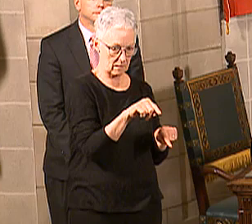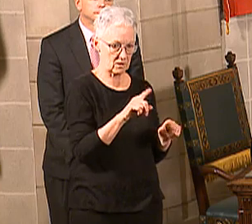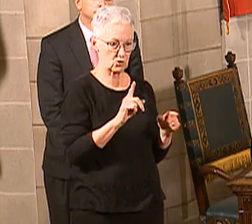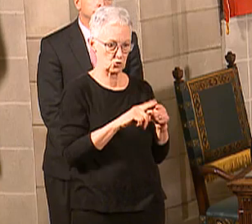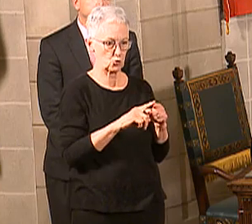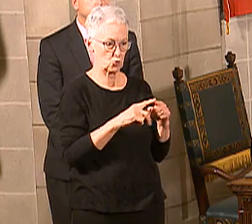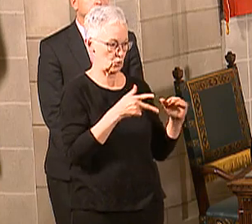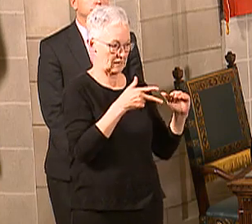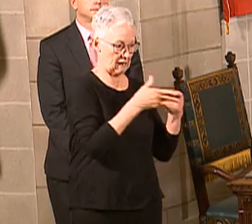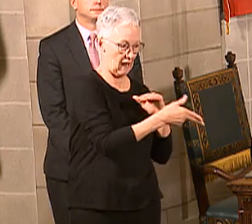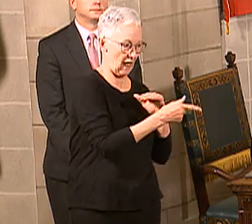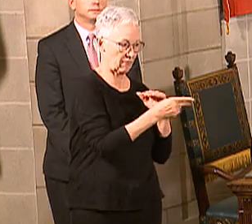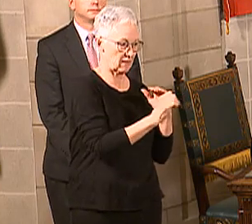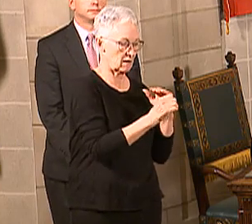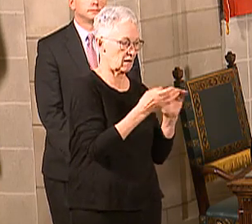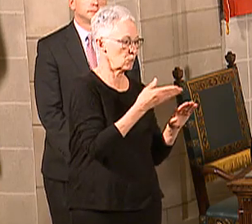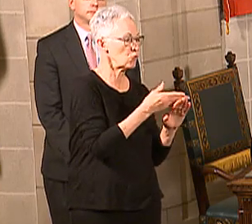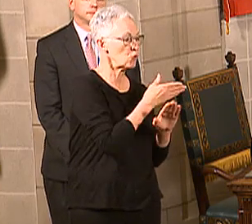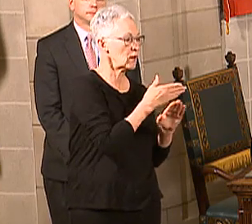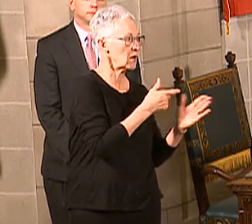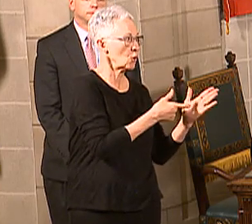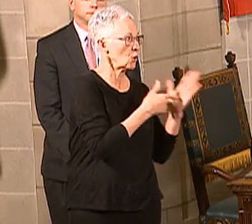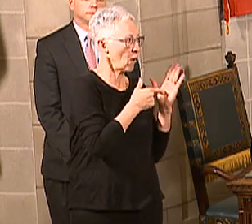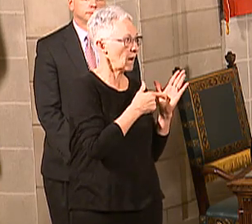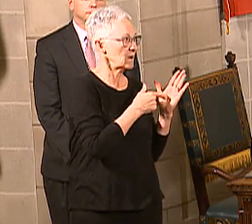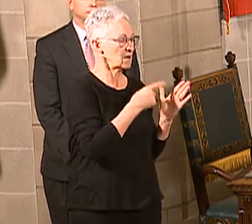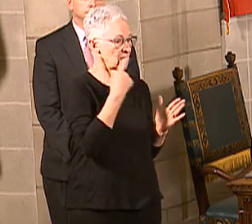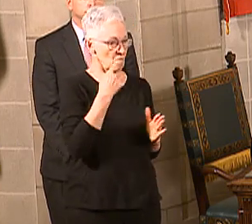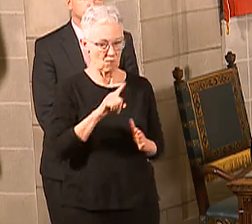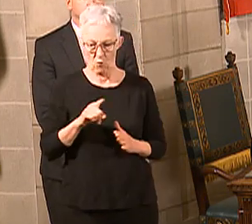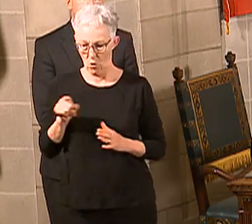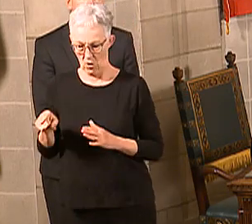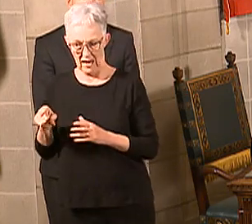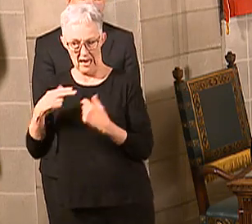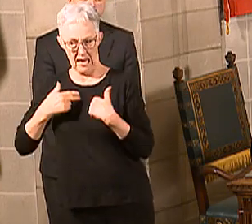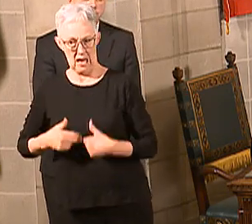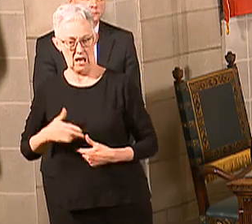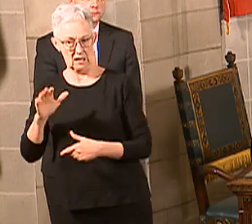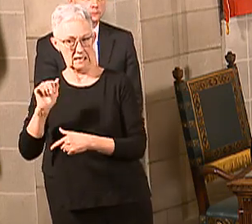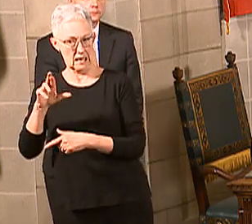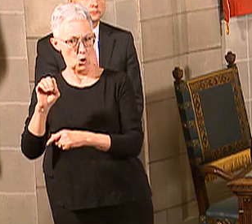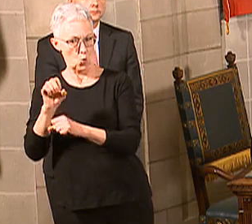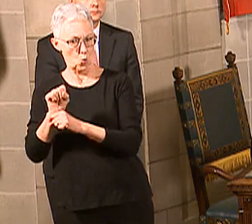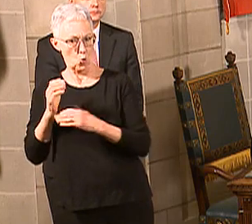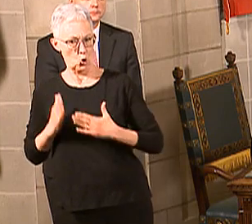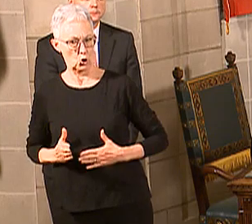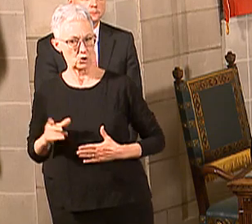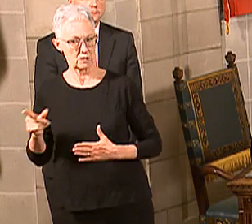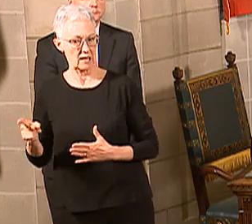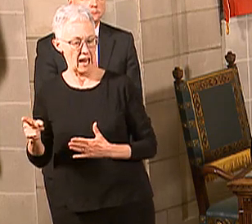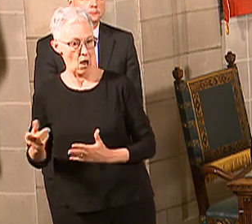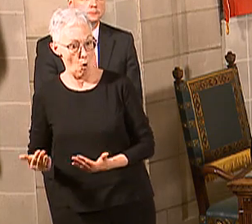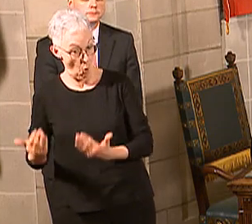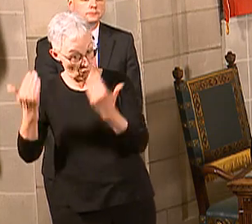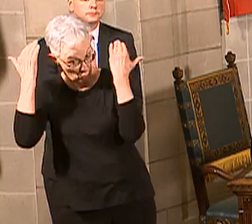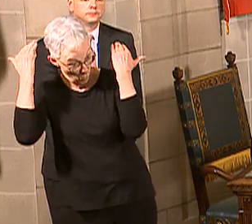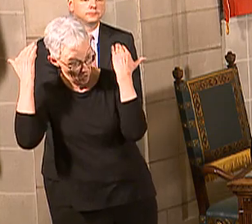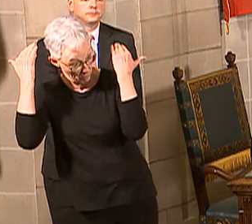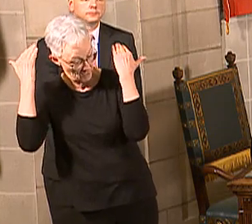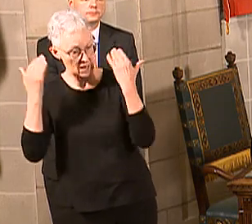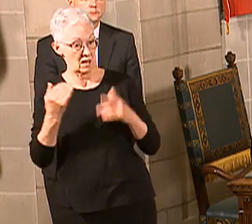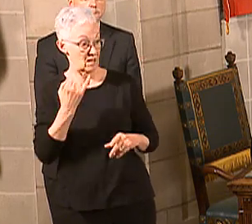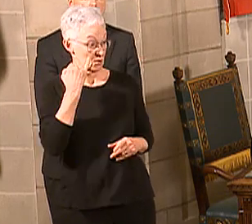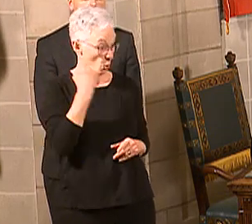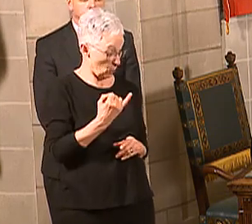has a lot to do with current just being challenged from healthcare providers and team members. But then when we start talking about maybe an outbreak in a